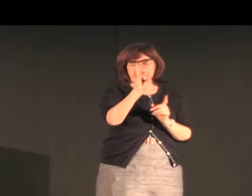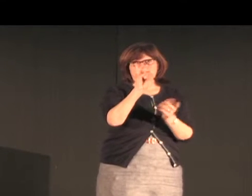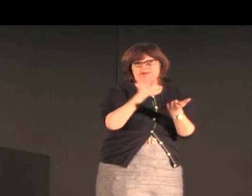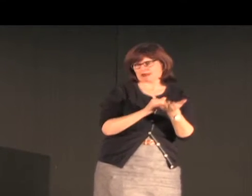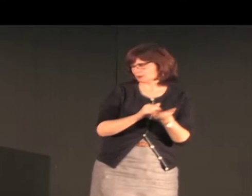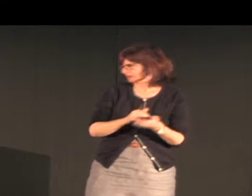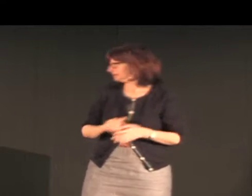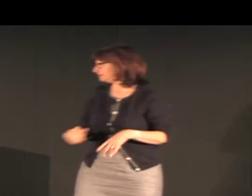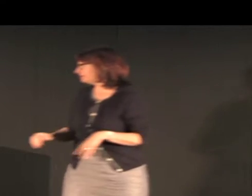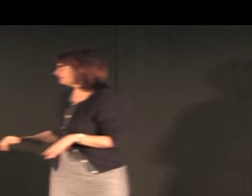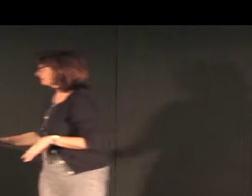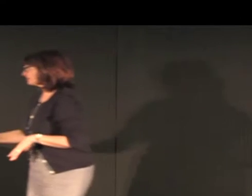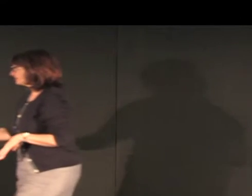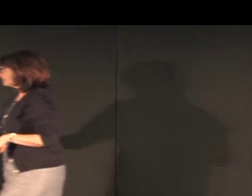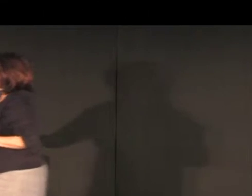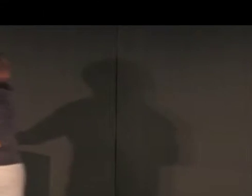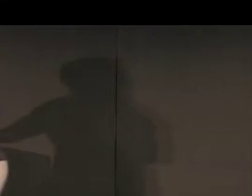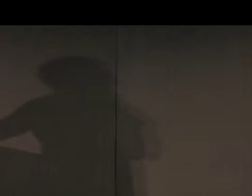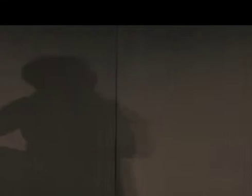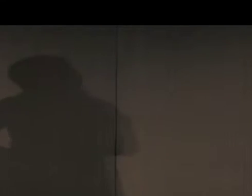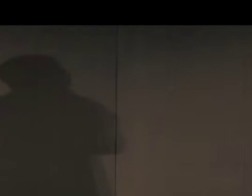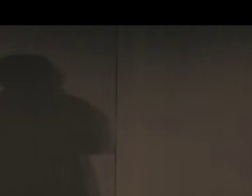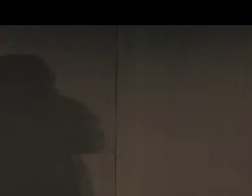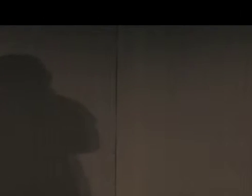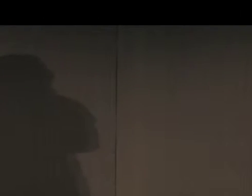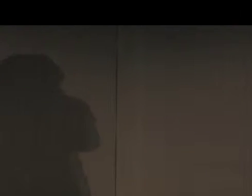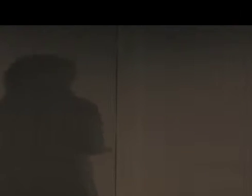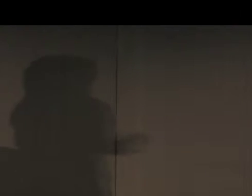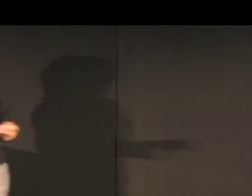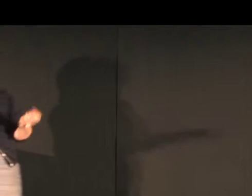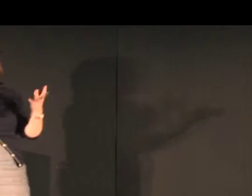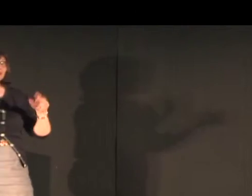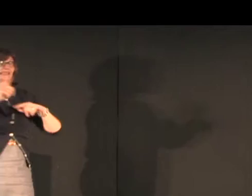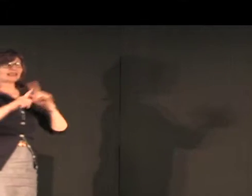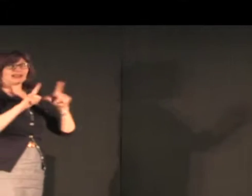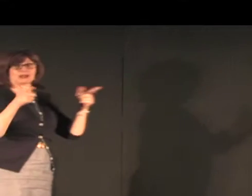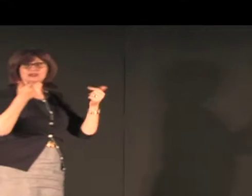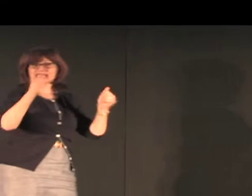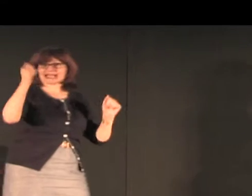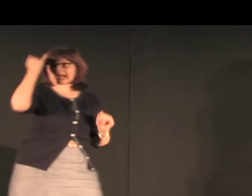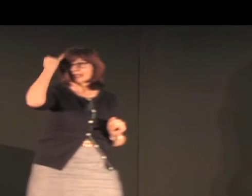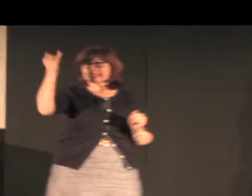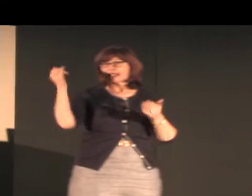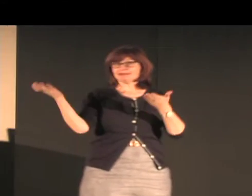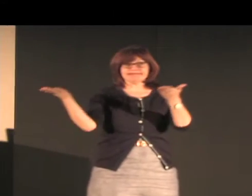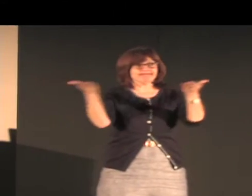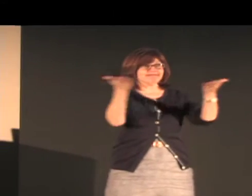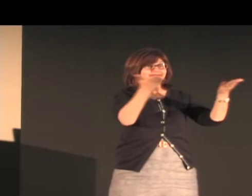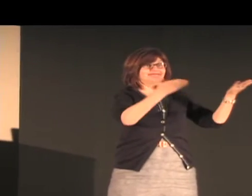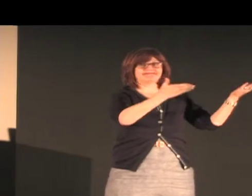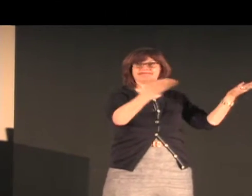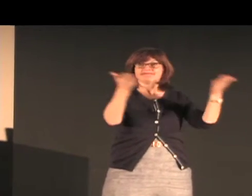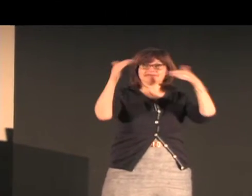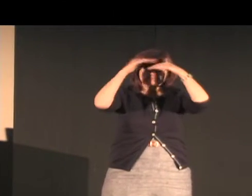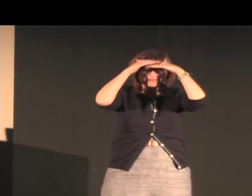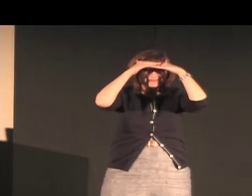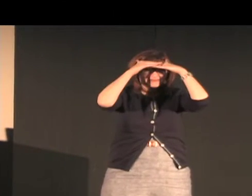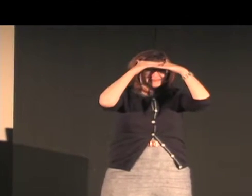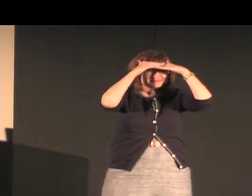There are about an estimated 6,000 spoken languages in the world. But when we come to the question of how many sign languages there are, I'm wondering